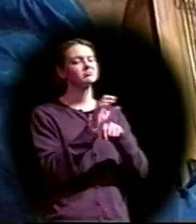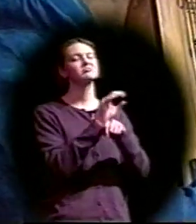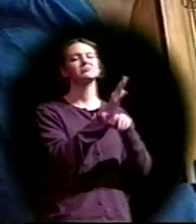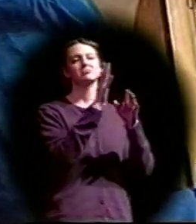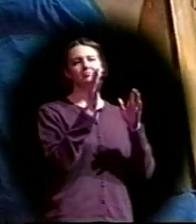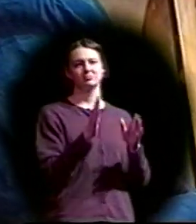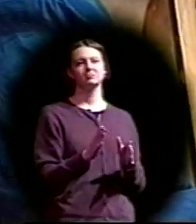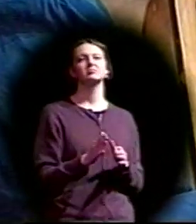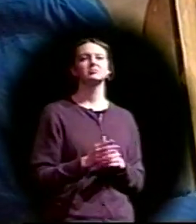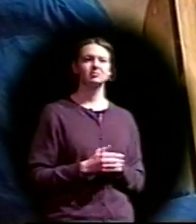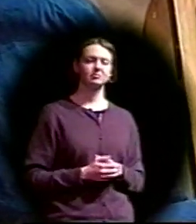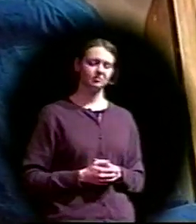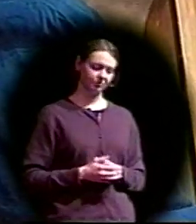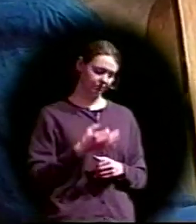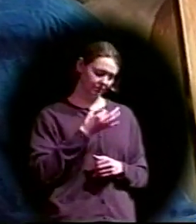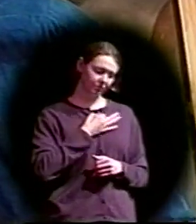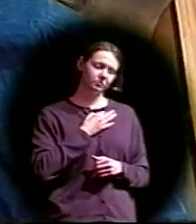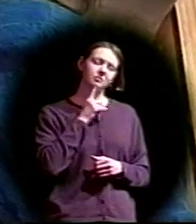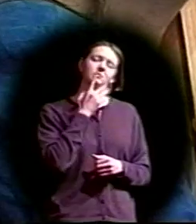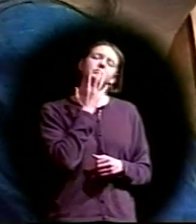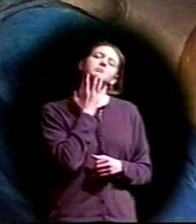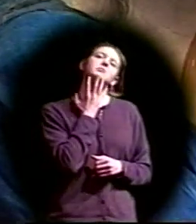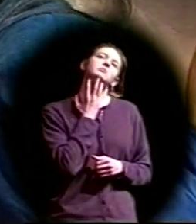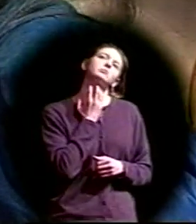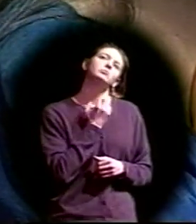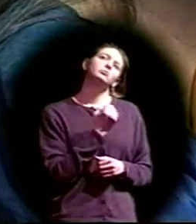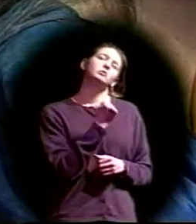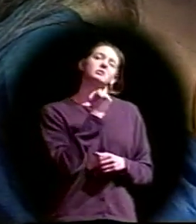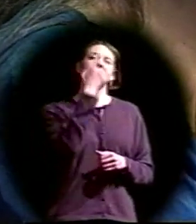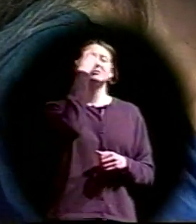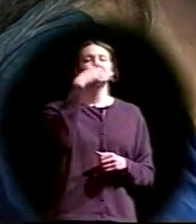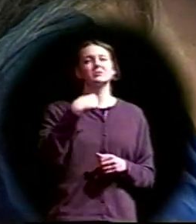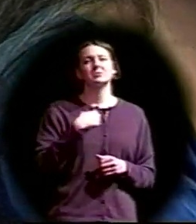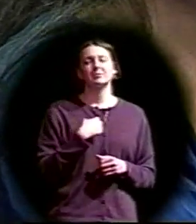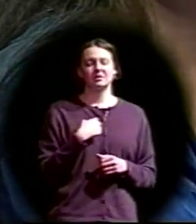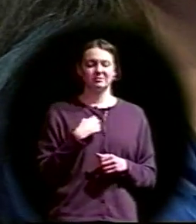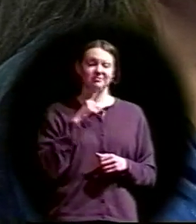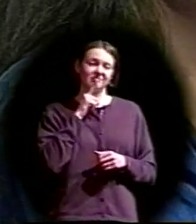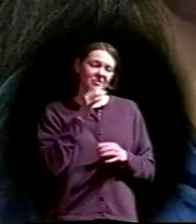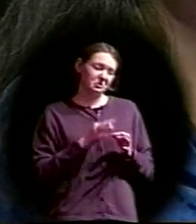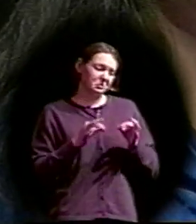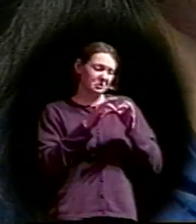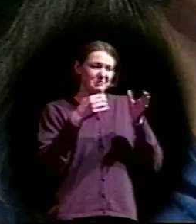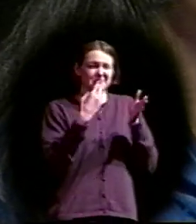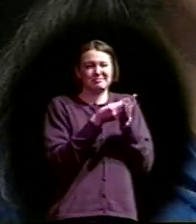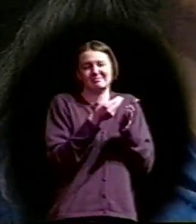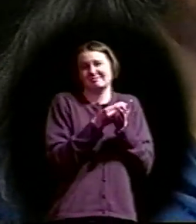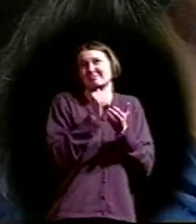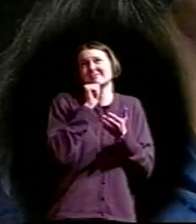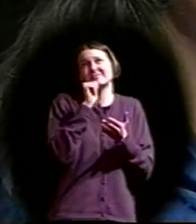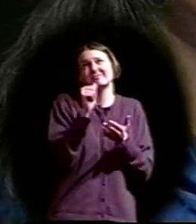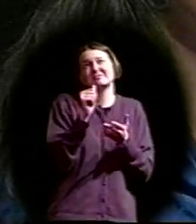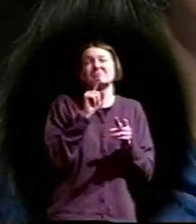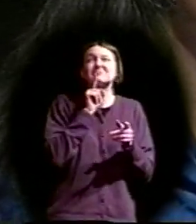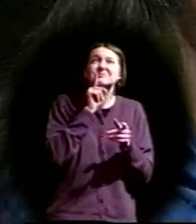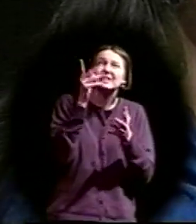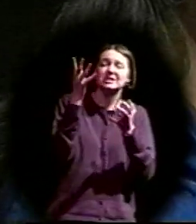earthly treasure, but to thee of little worth, would you rob a fellow soldier,